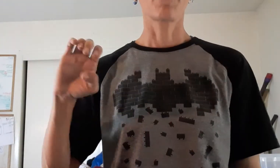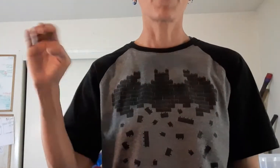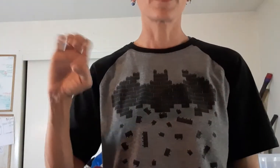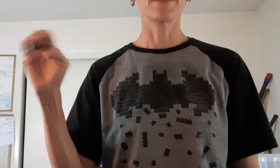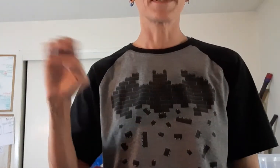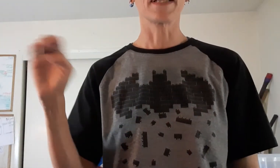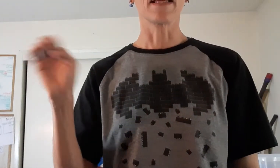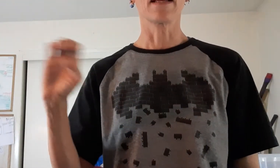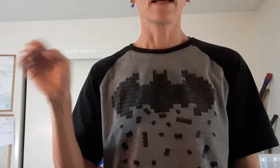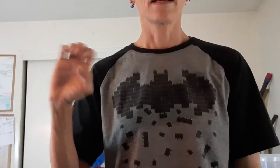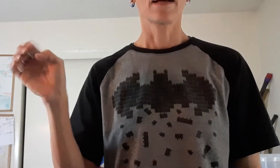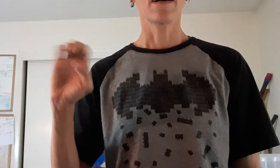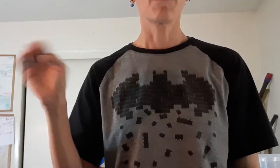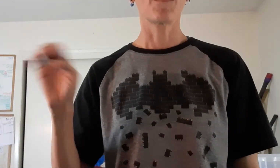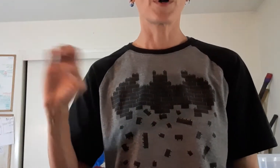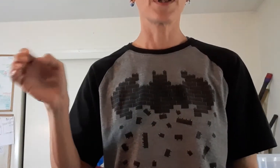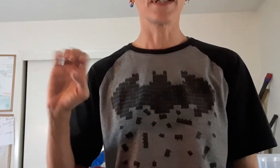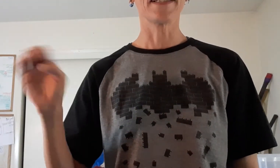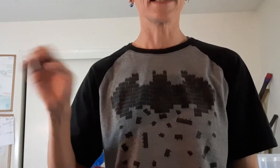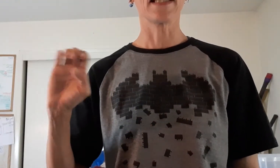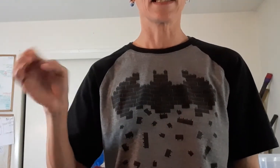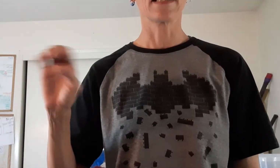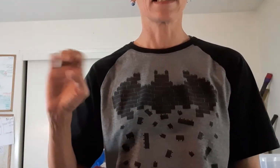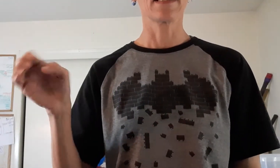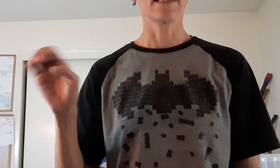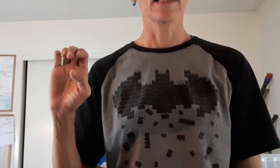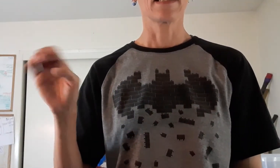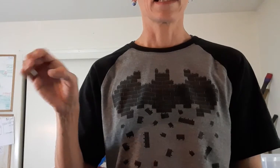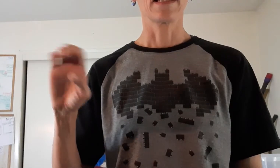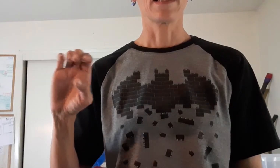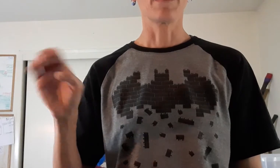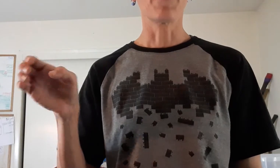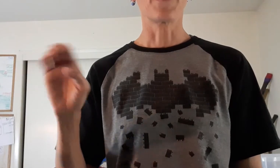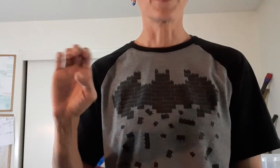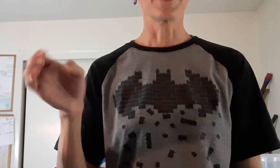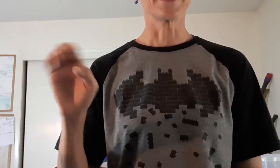Emergency. Emergency. Emergency. Emergency.